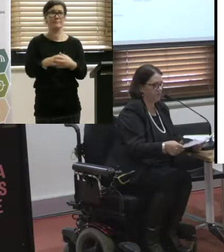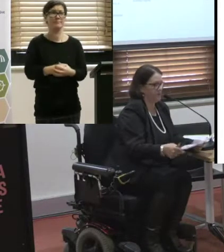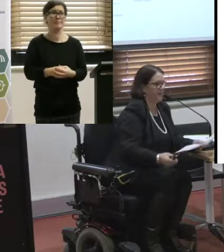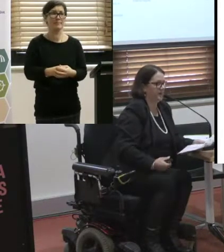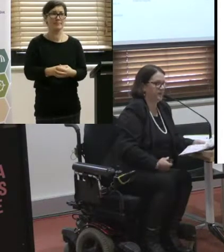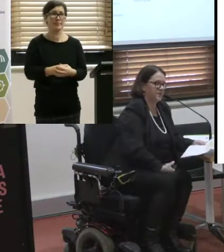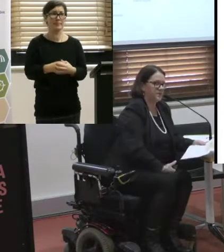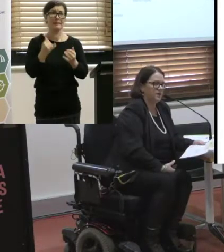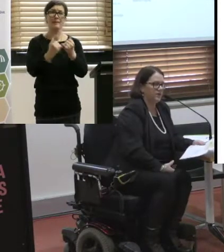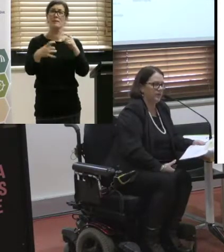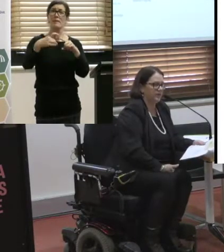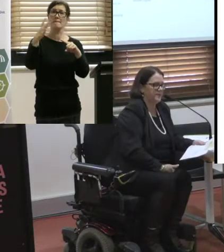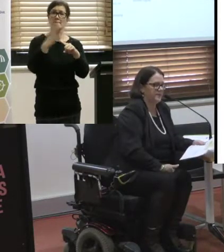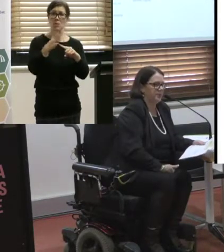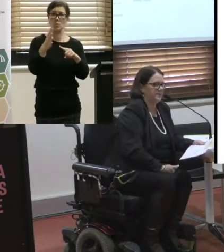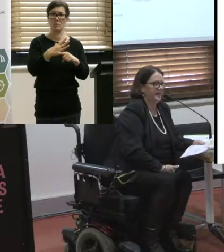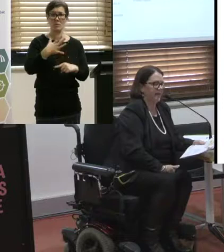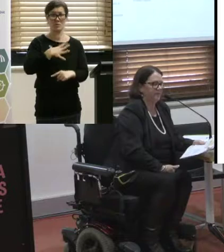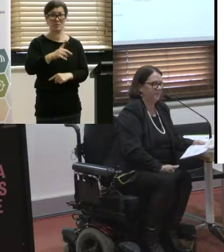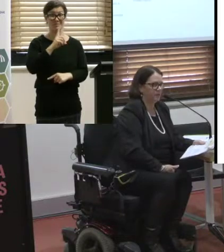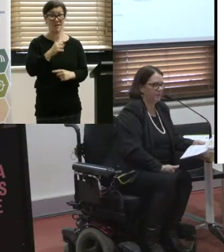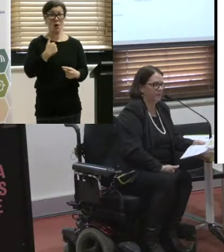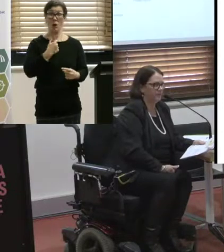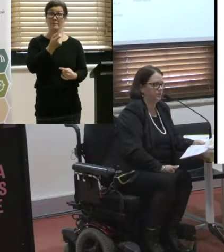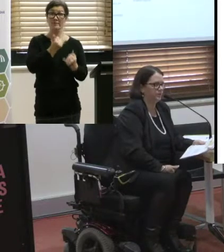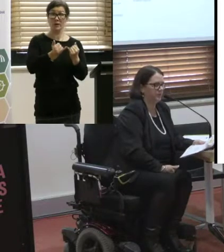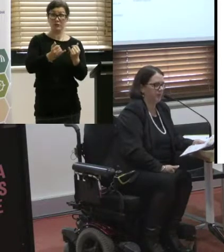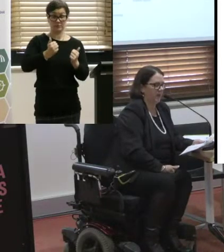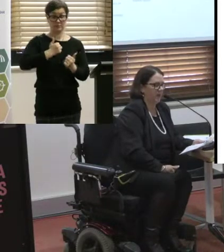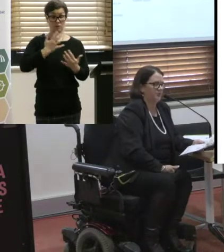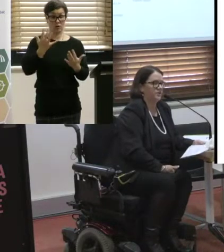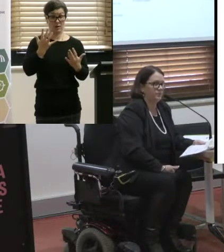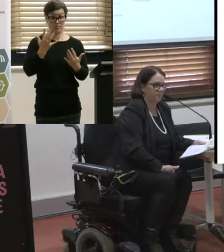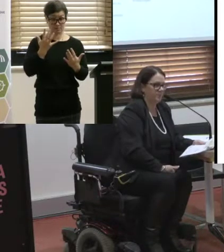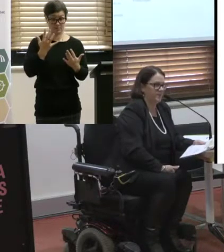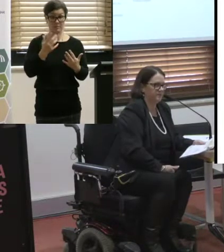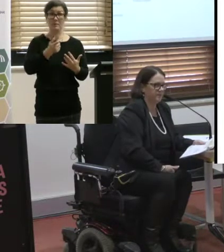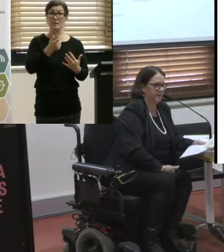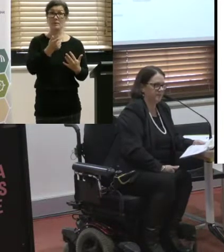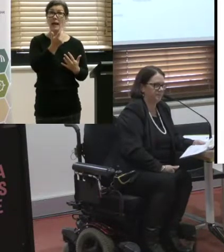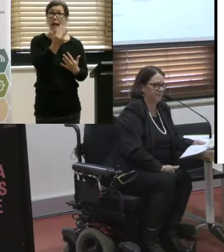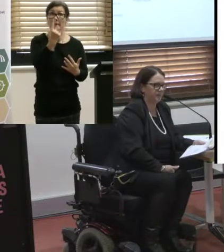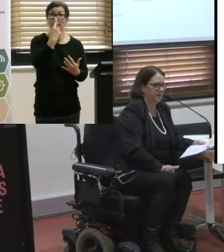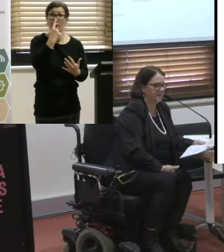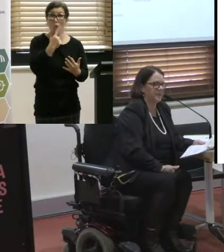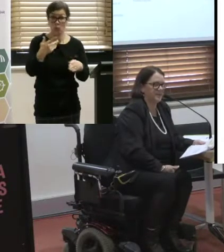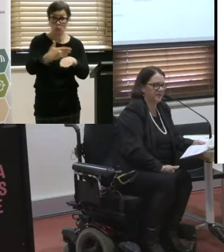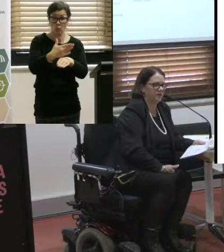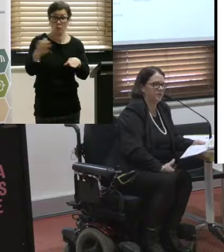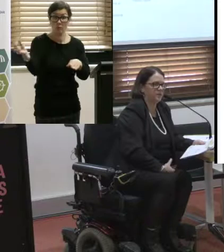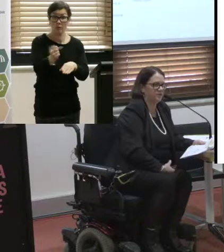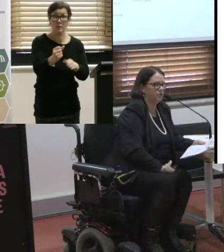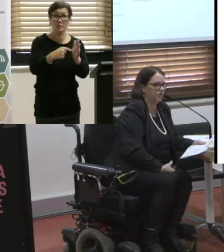like to really say that it really surprised me how few people are actually employed in the